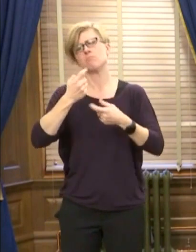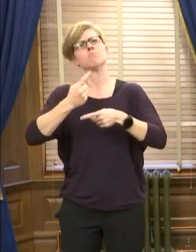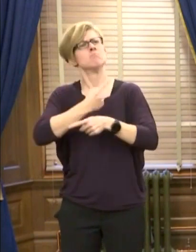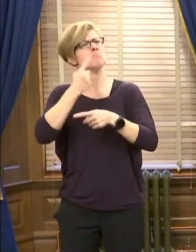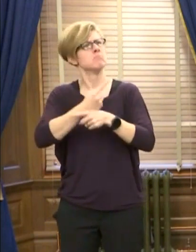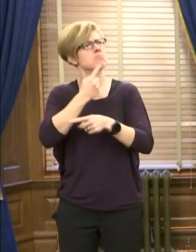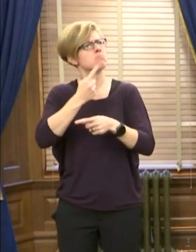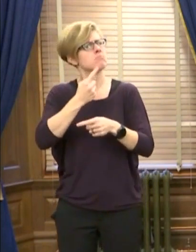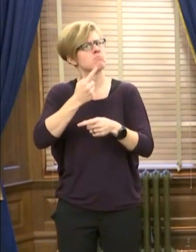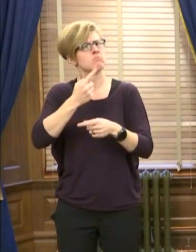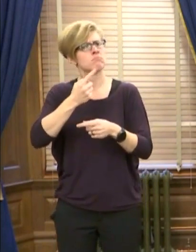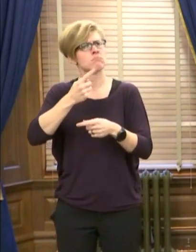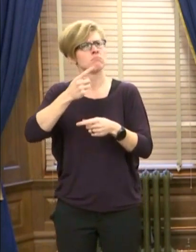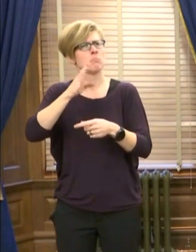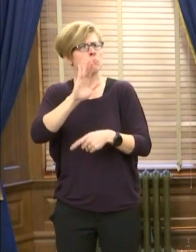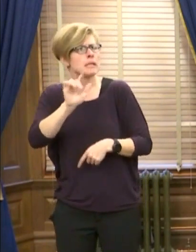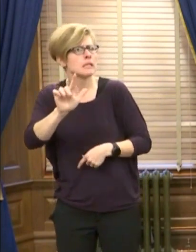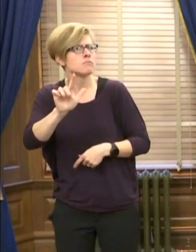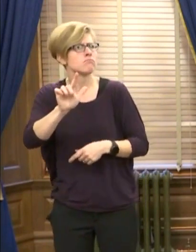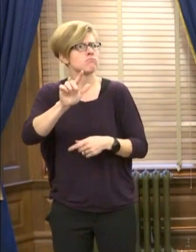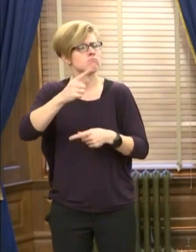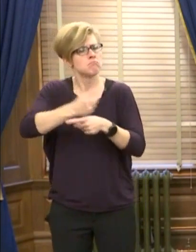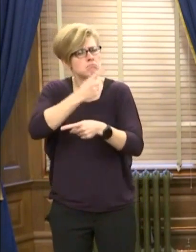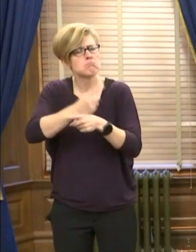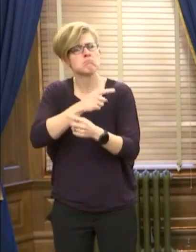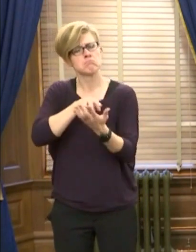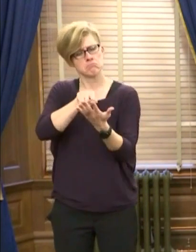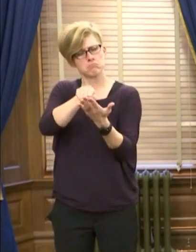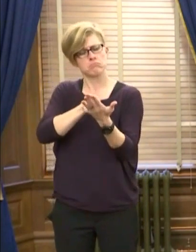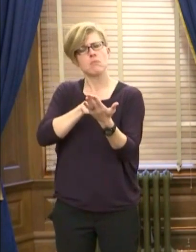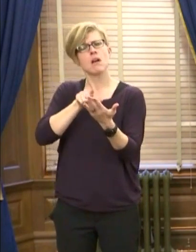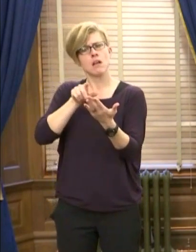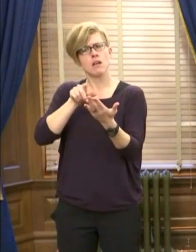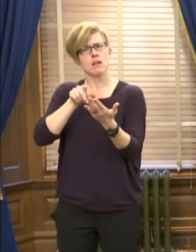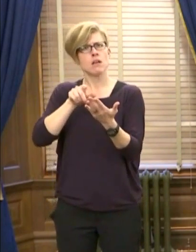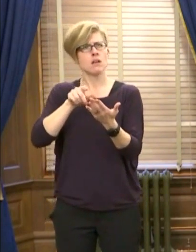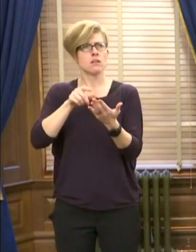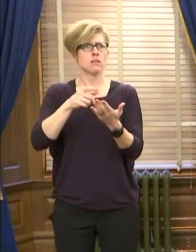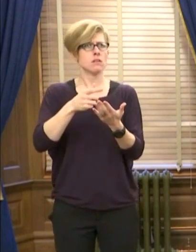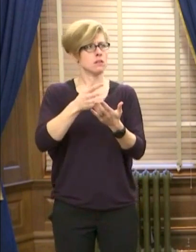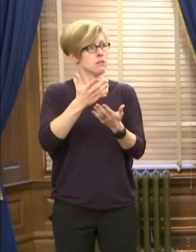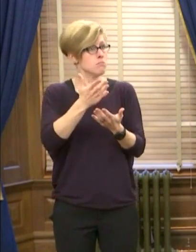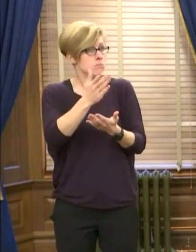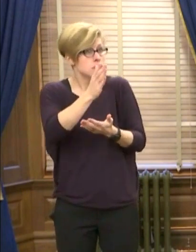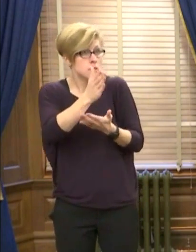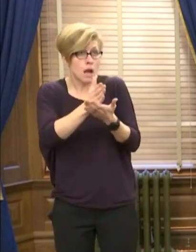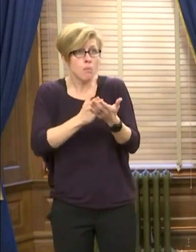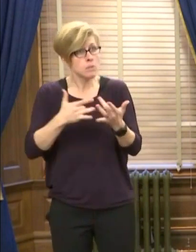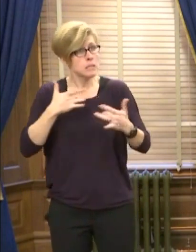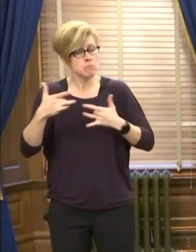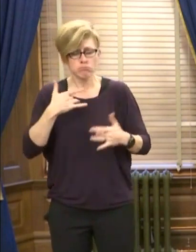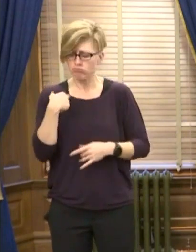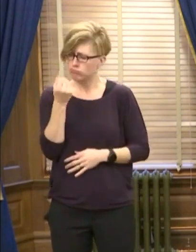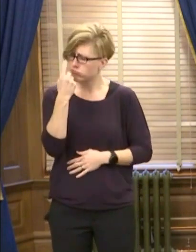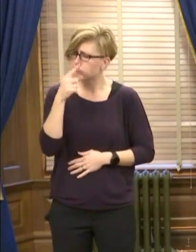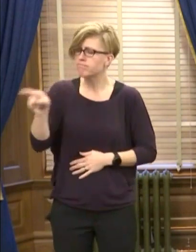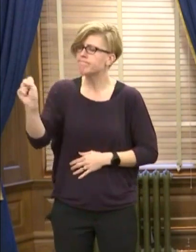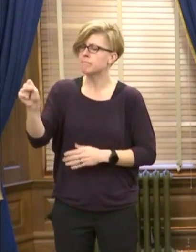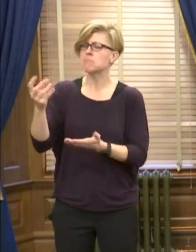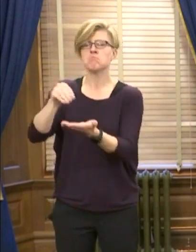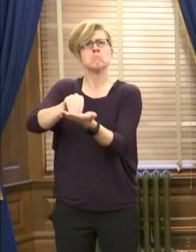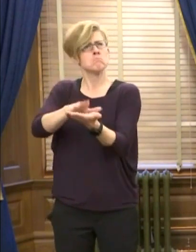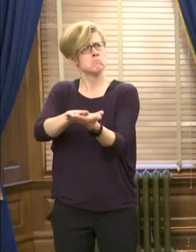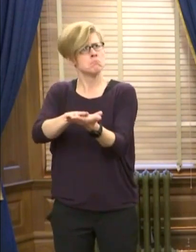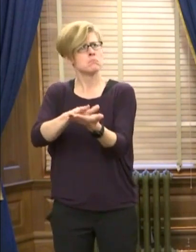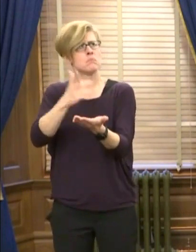thoughtful bill that addresses, you know, what are some legitimate issues, given that the